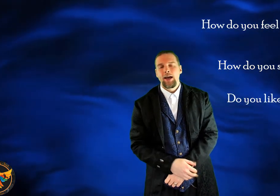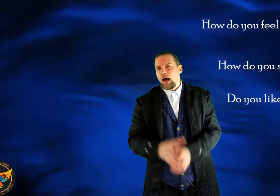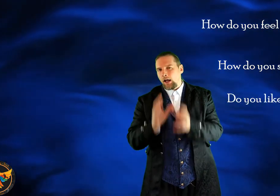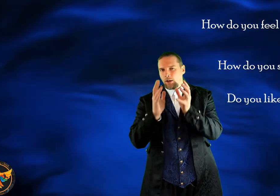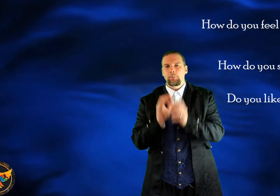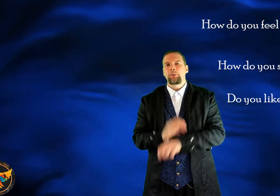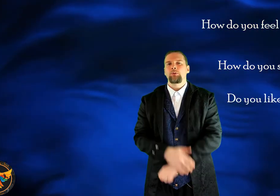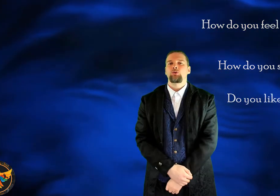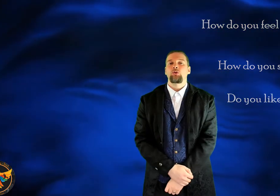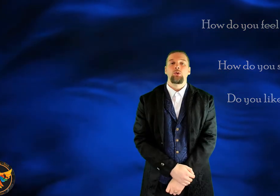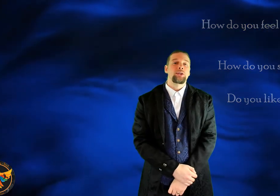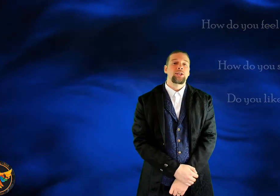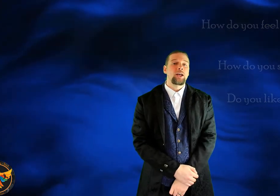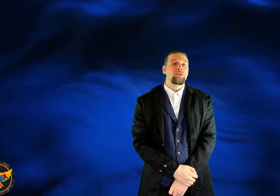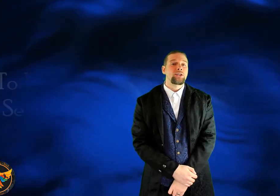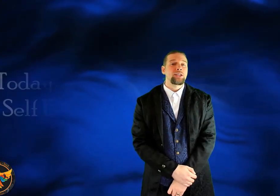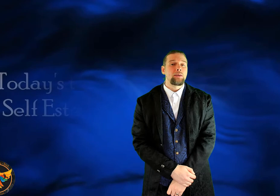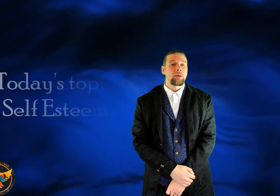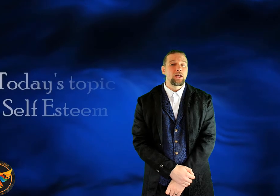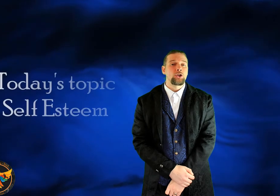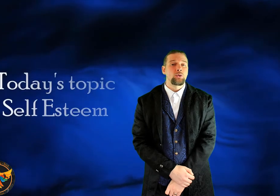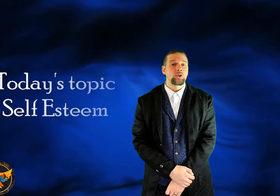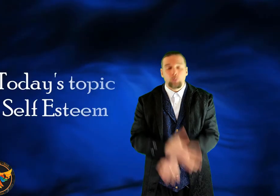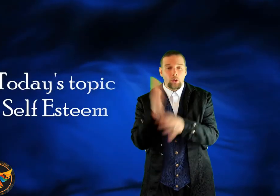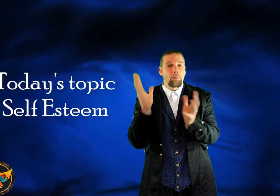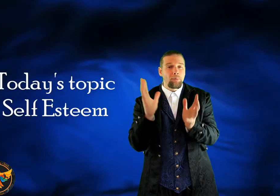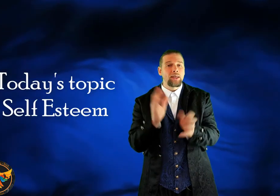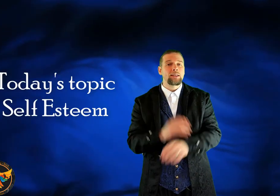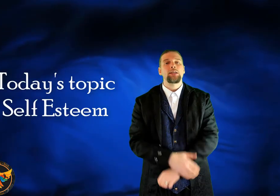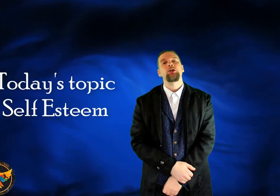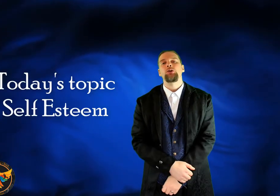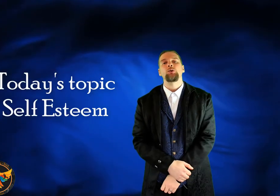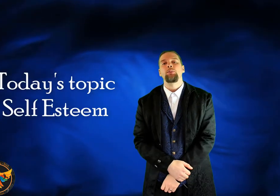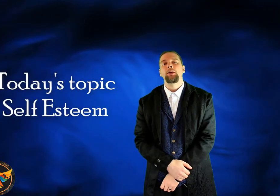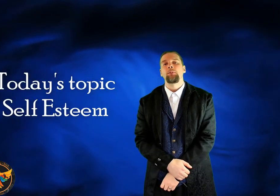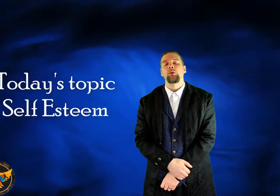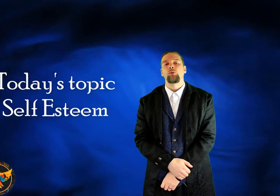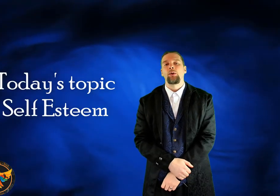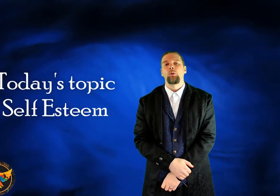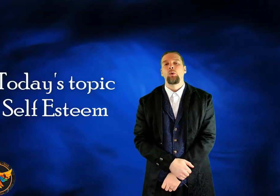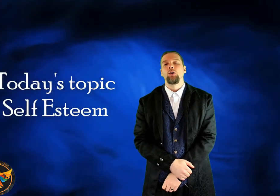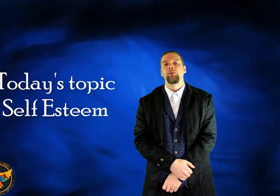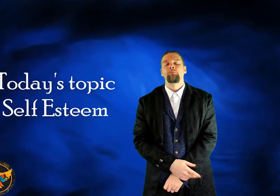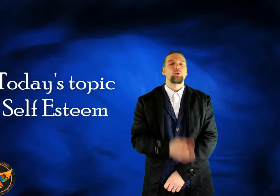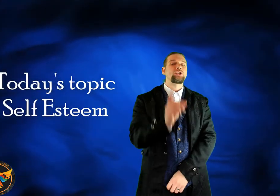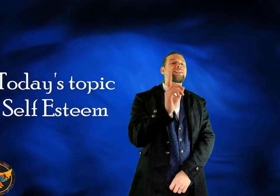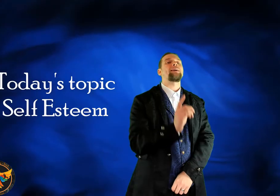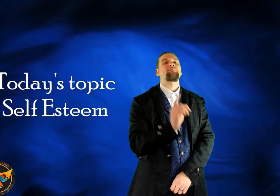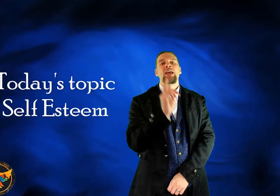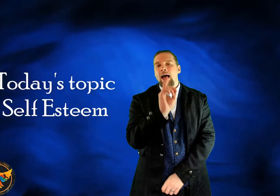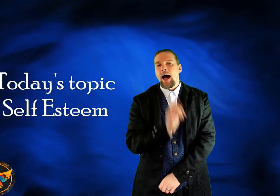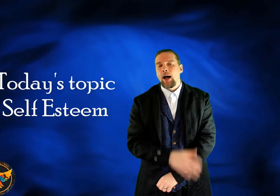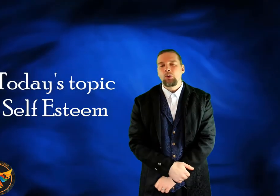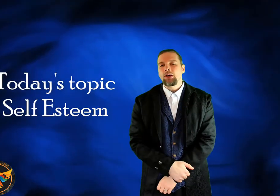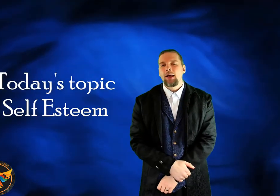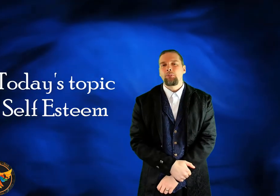A lot of people struggle with self-esteem issues, and it's one of the biggest issues for many people around the world. Well, today, I want to help